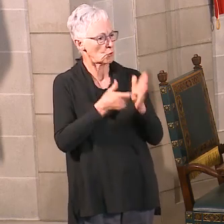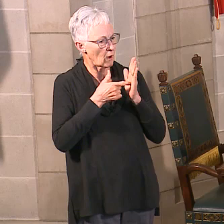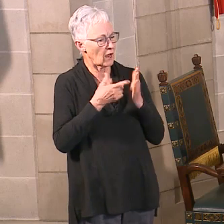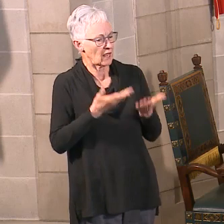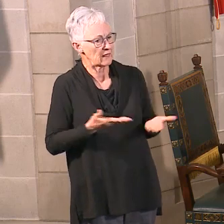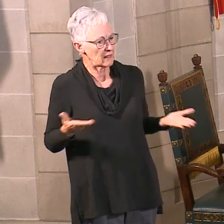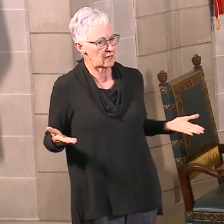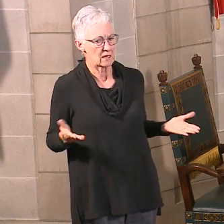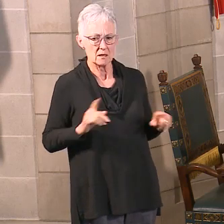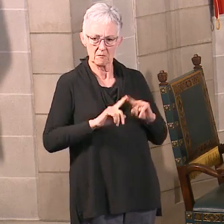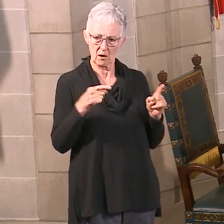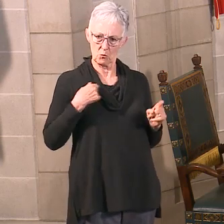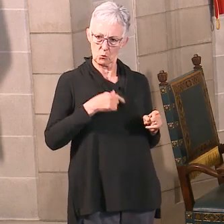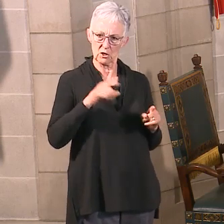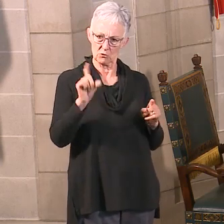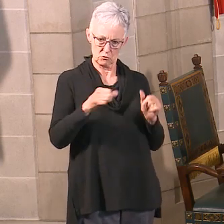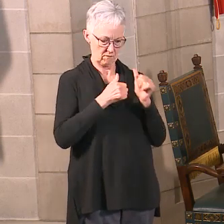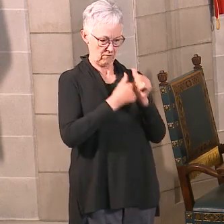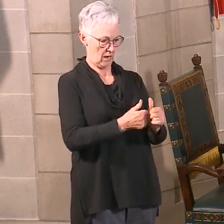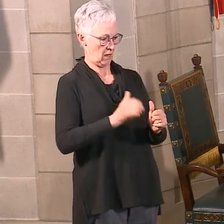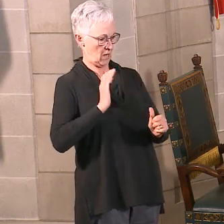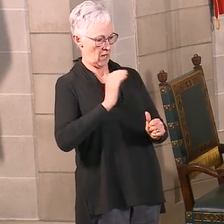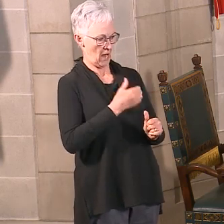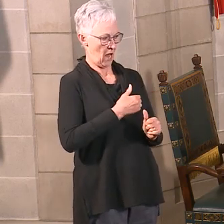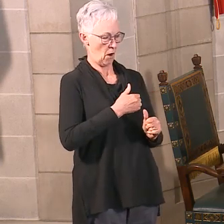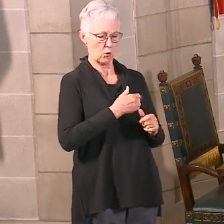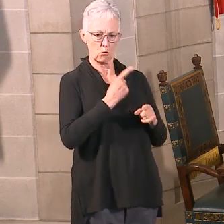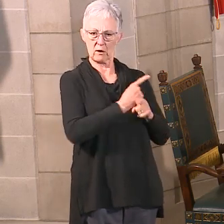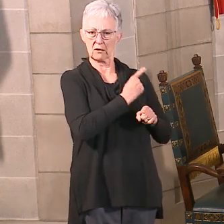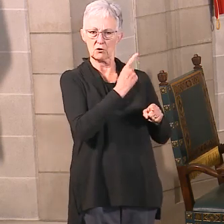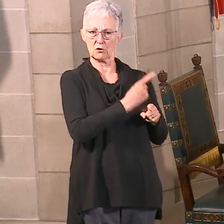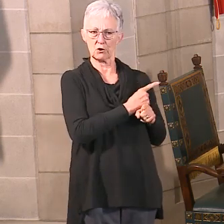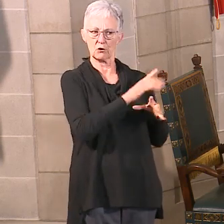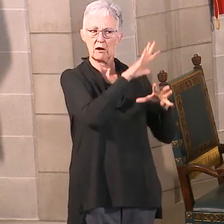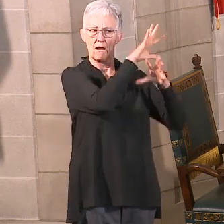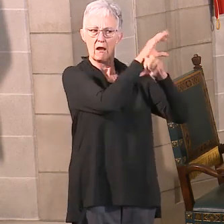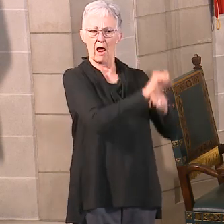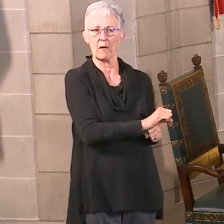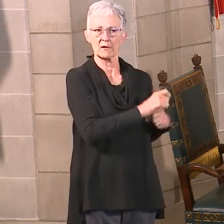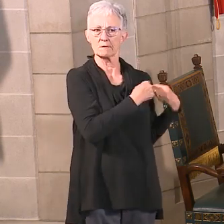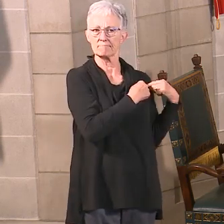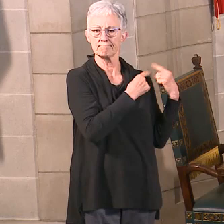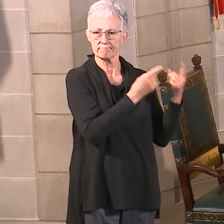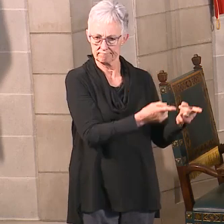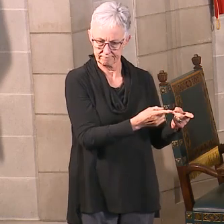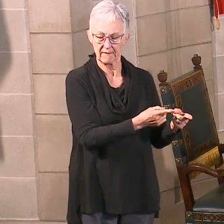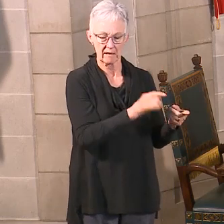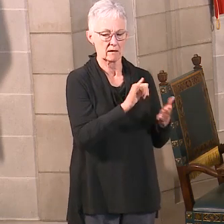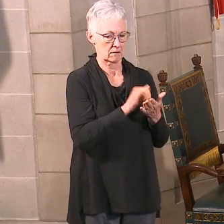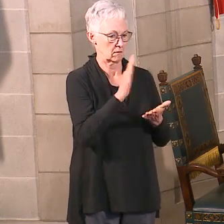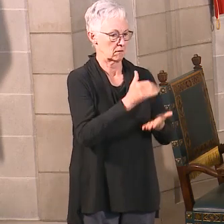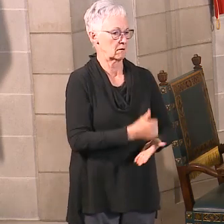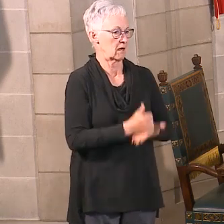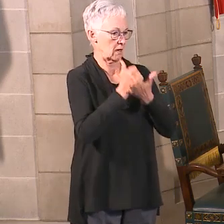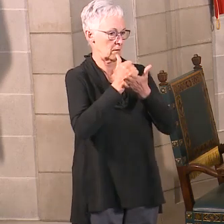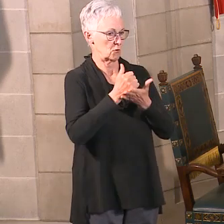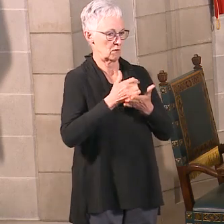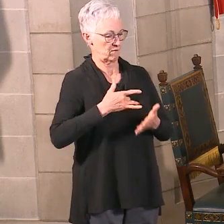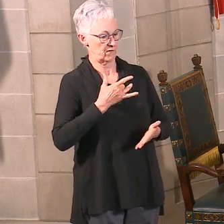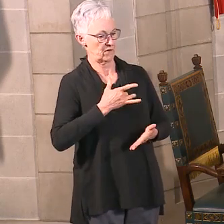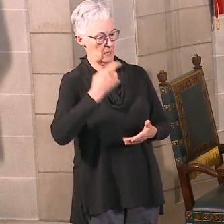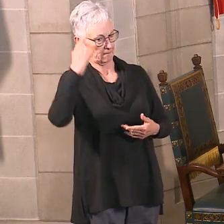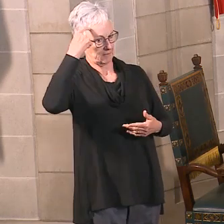as healthy as possible, again, you're going to serve your overall mental health. But the biggest thing I want you to know today